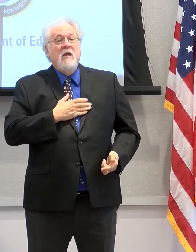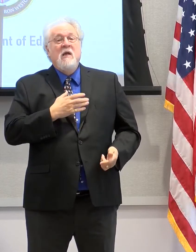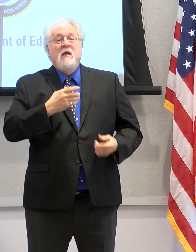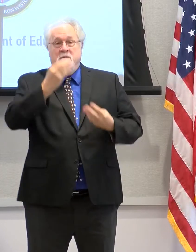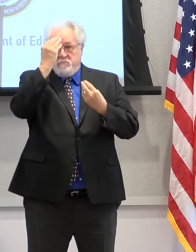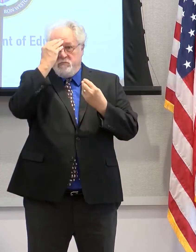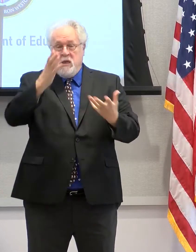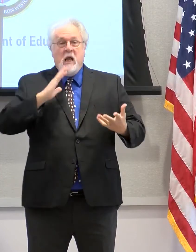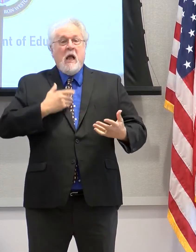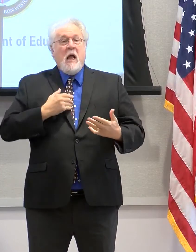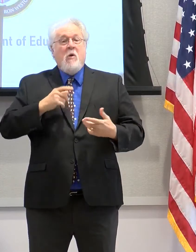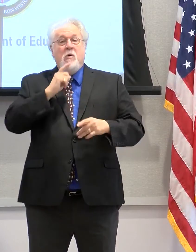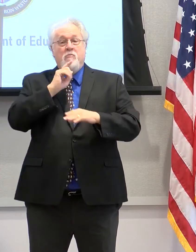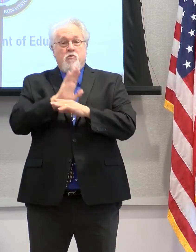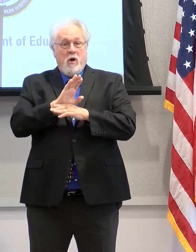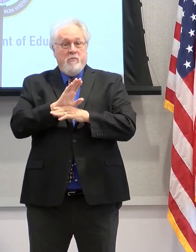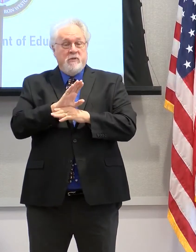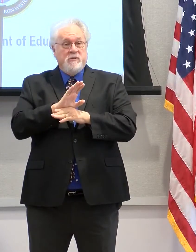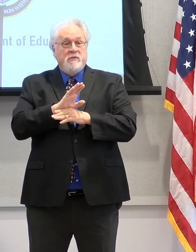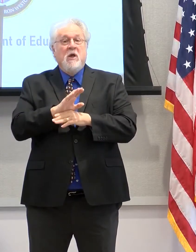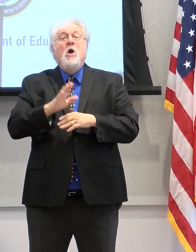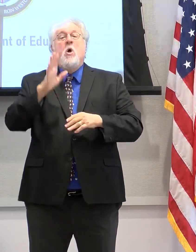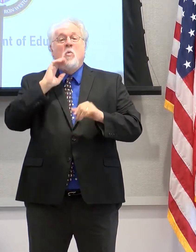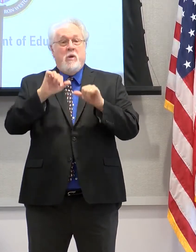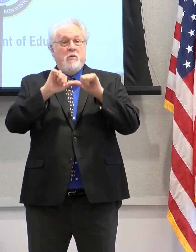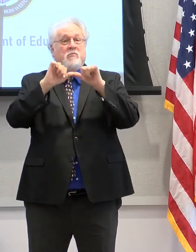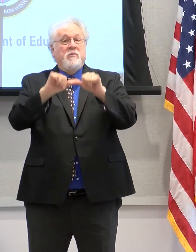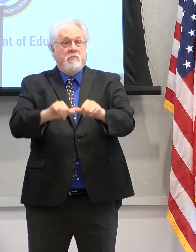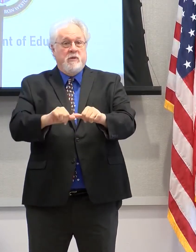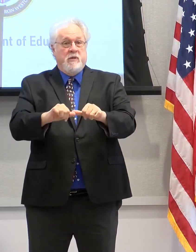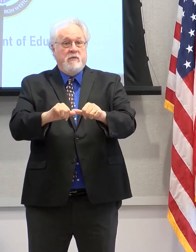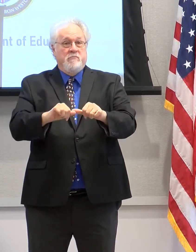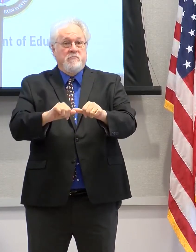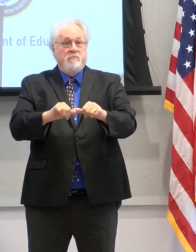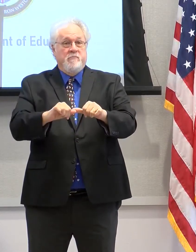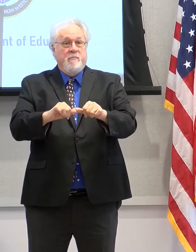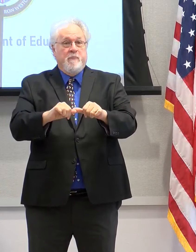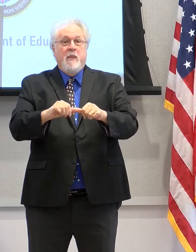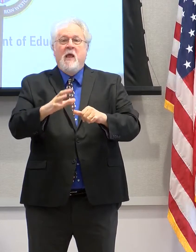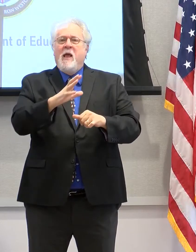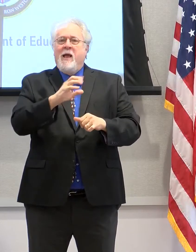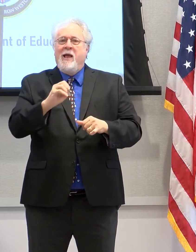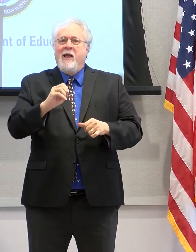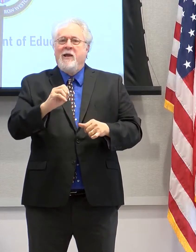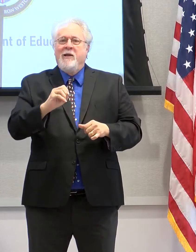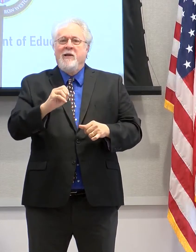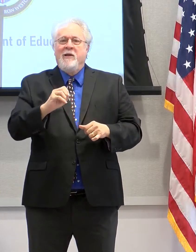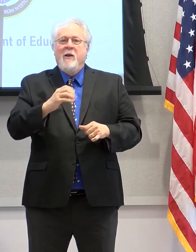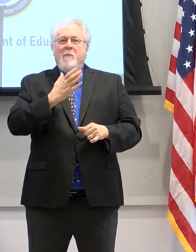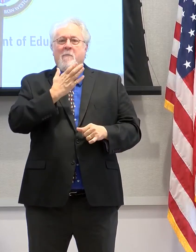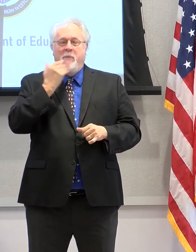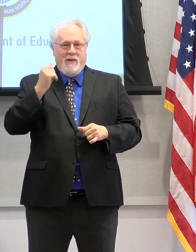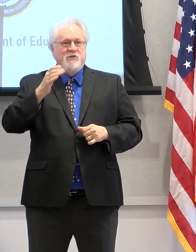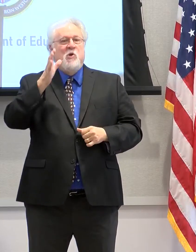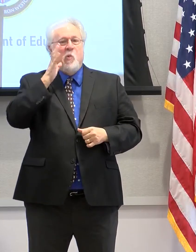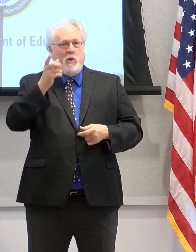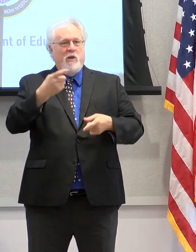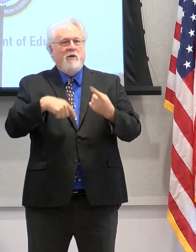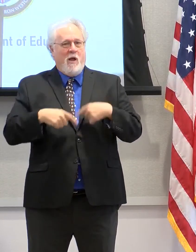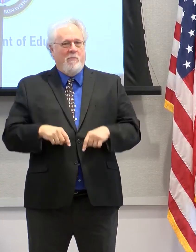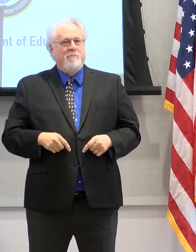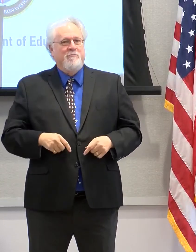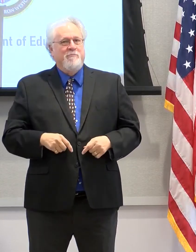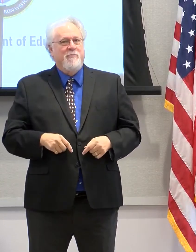collective promise to the Baton Rouge community will remain, and the best is indeed yet to come.